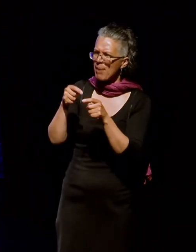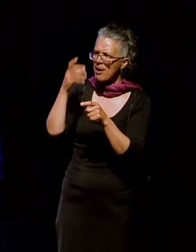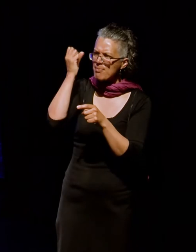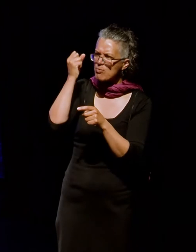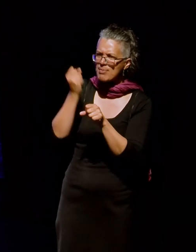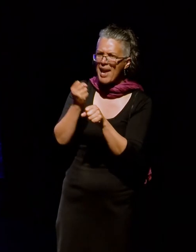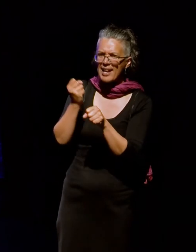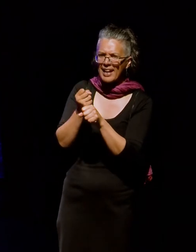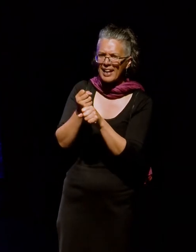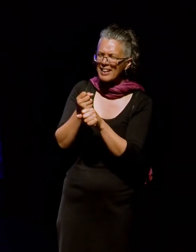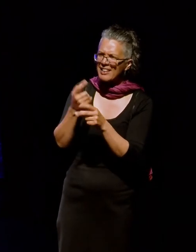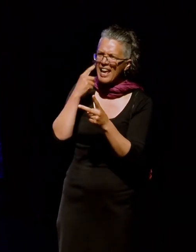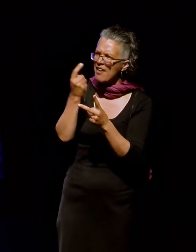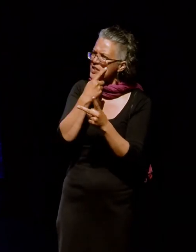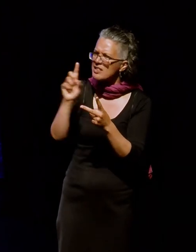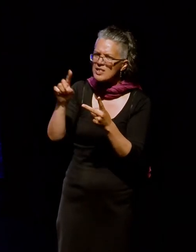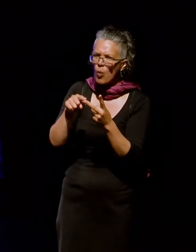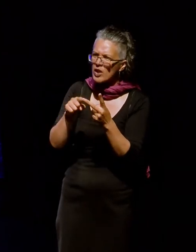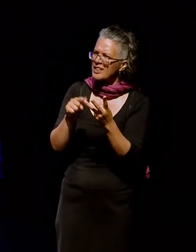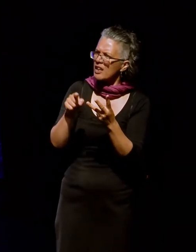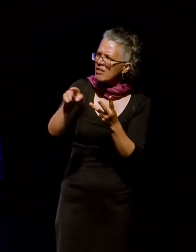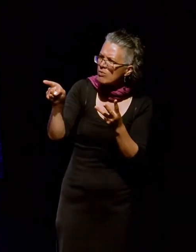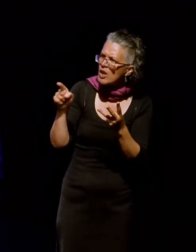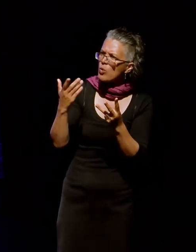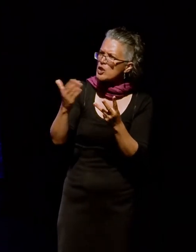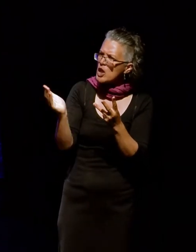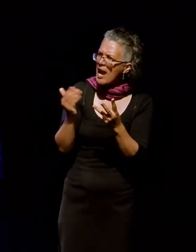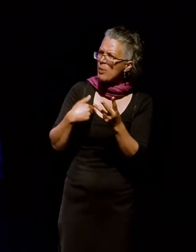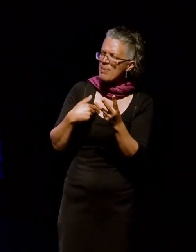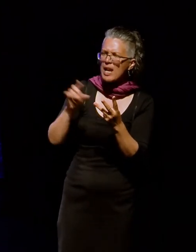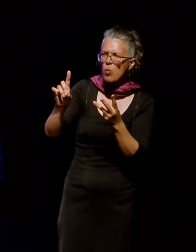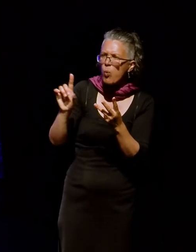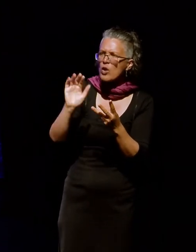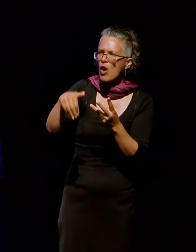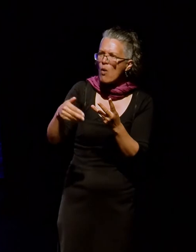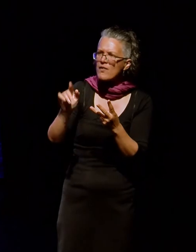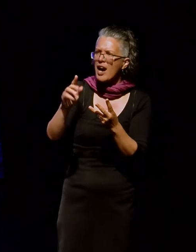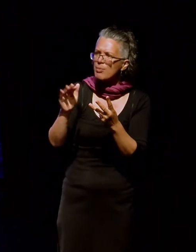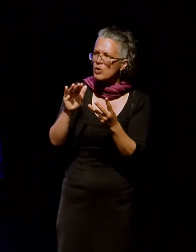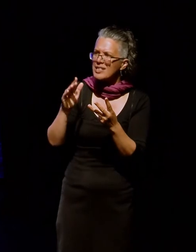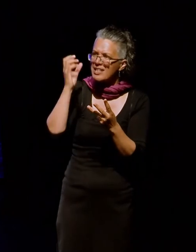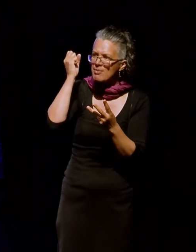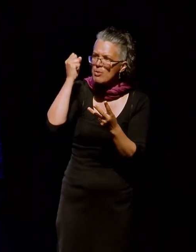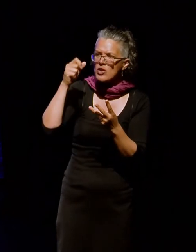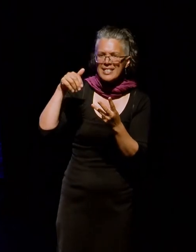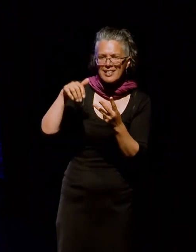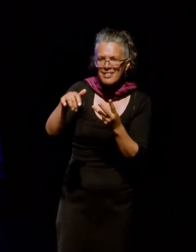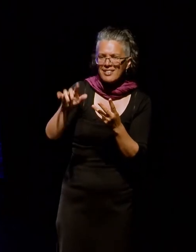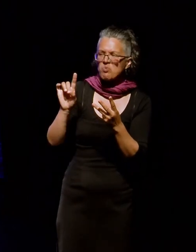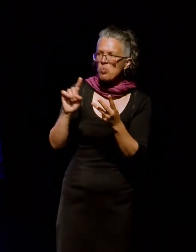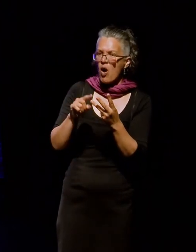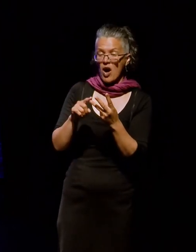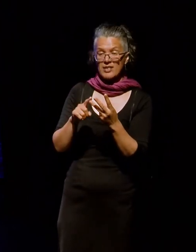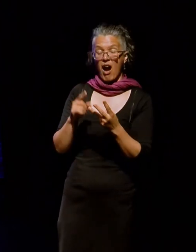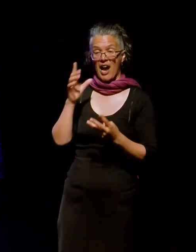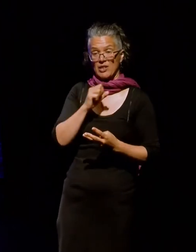of memory making. What will people share with me about what they think community archives and memory making is? I suspect more than what I've